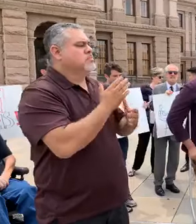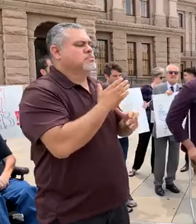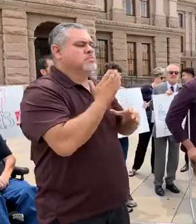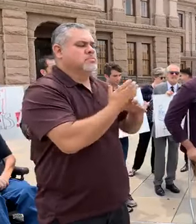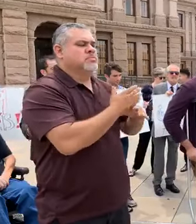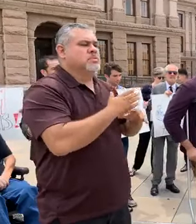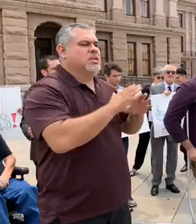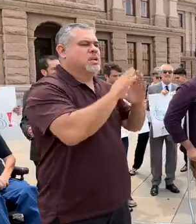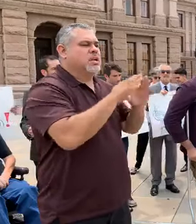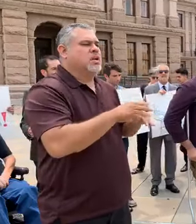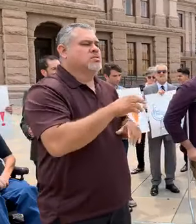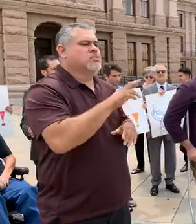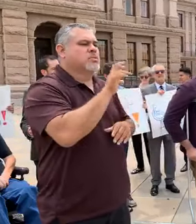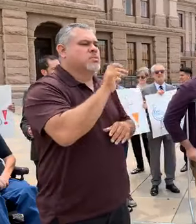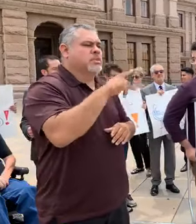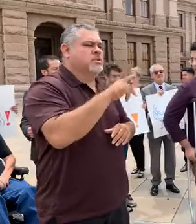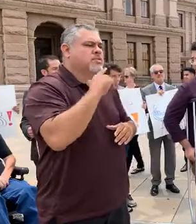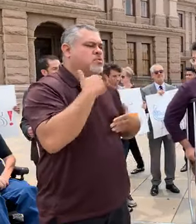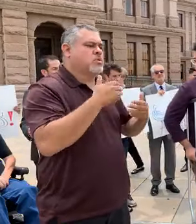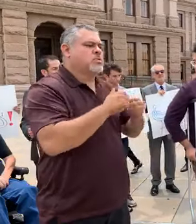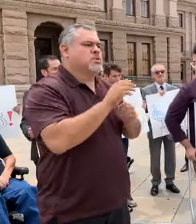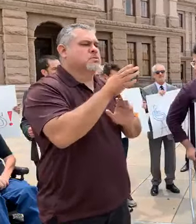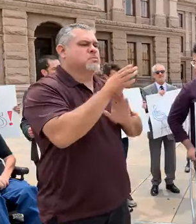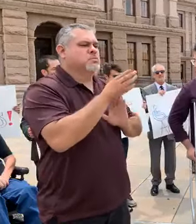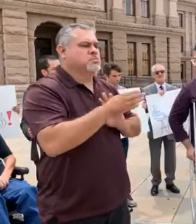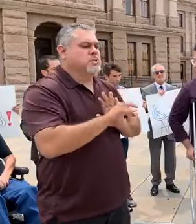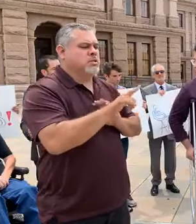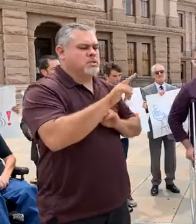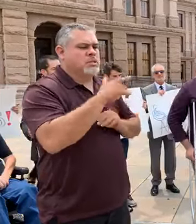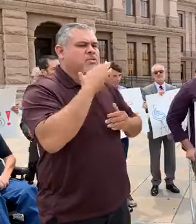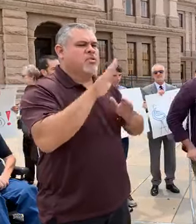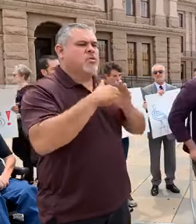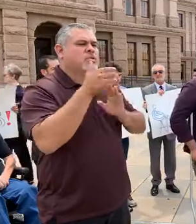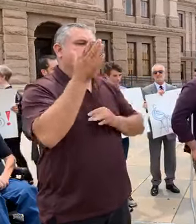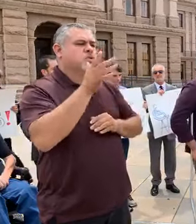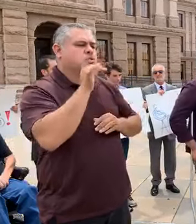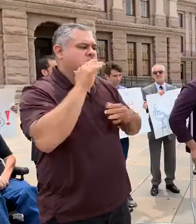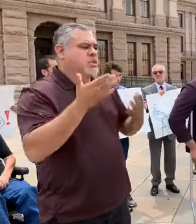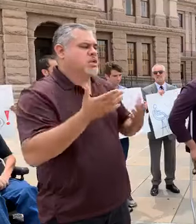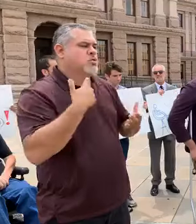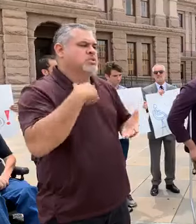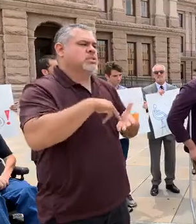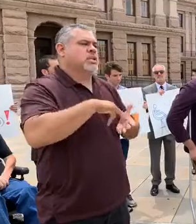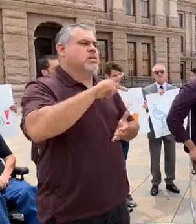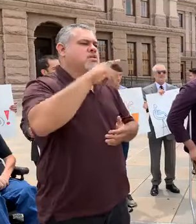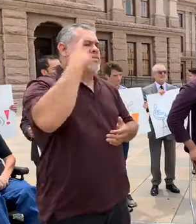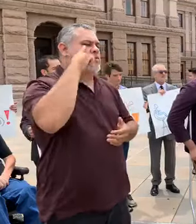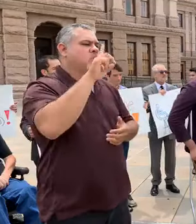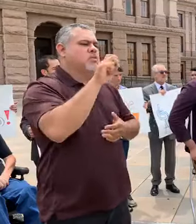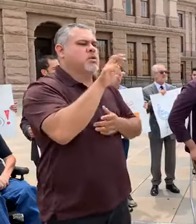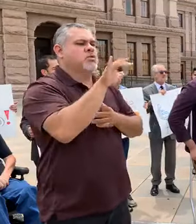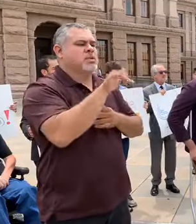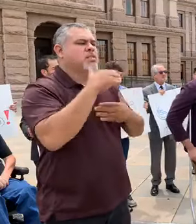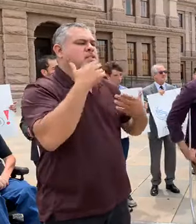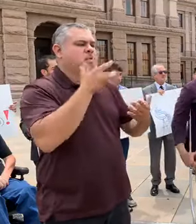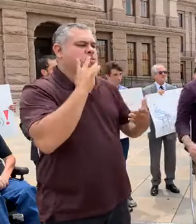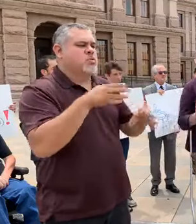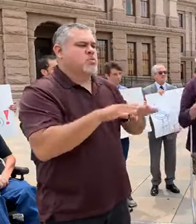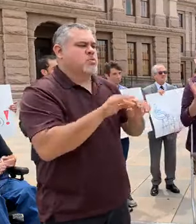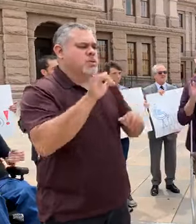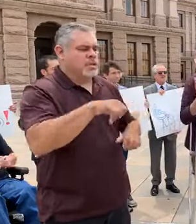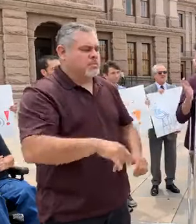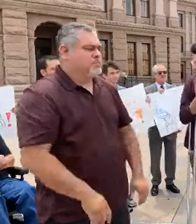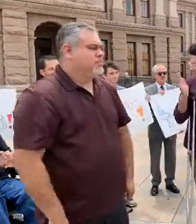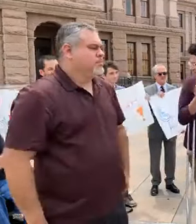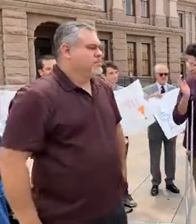moving forward with this bill. And thank you to all of the speakers and everyone here who are standing up for democracy. Thank you. And we'll close off with that.